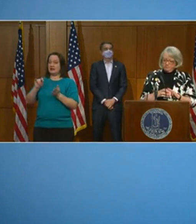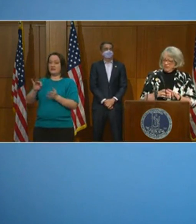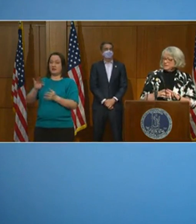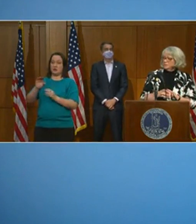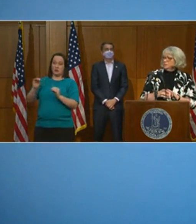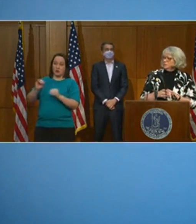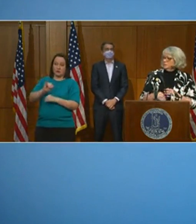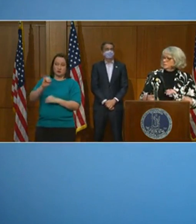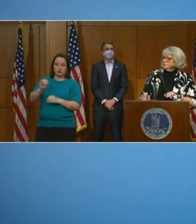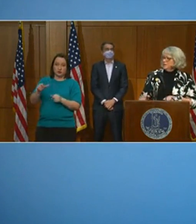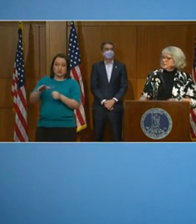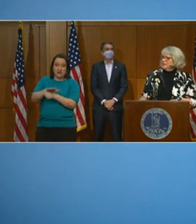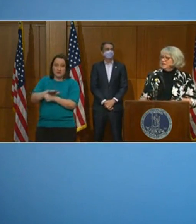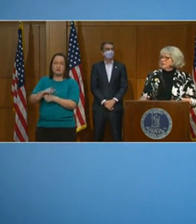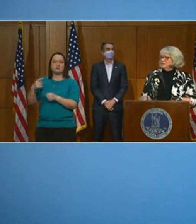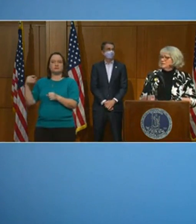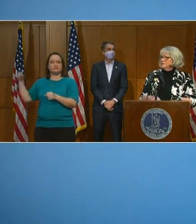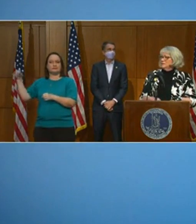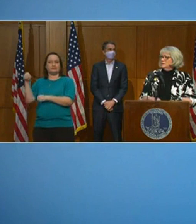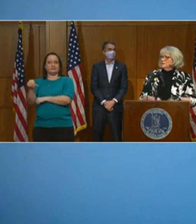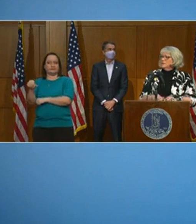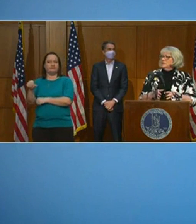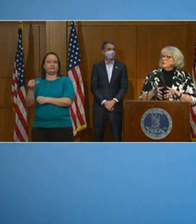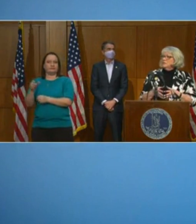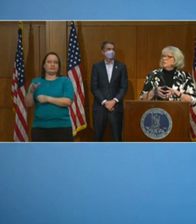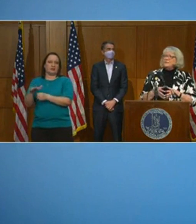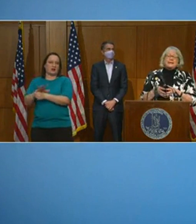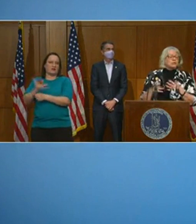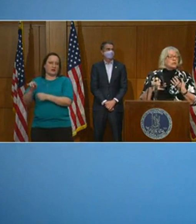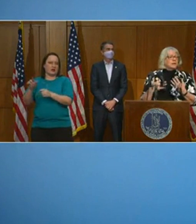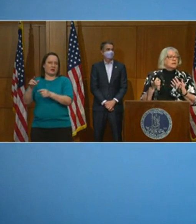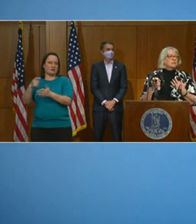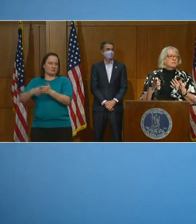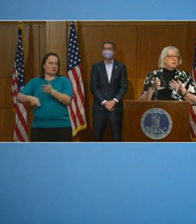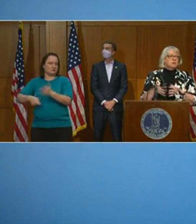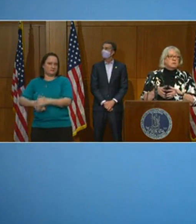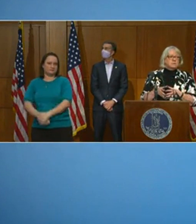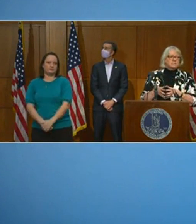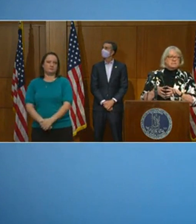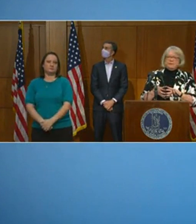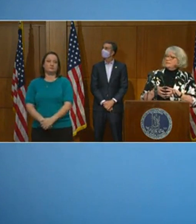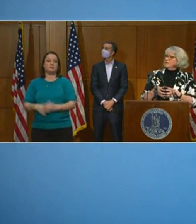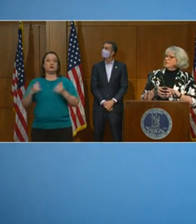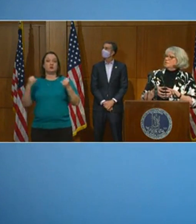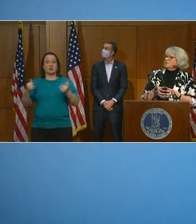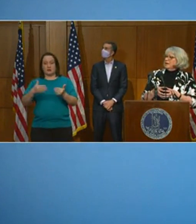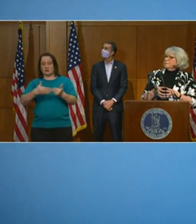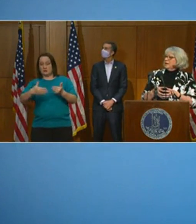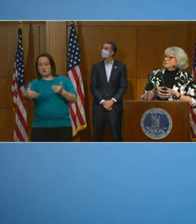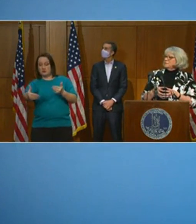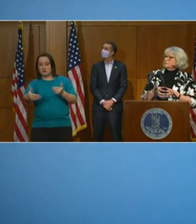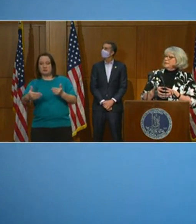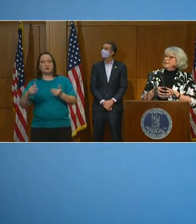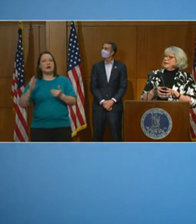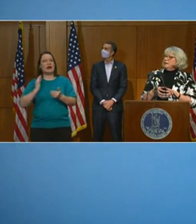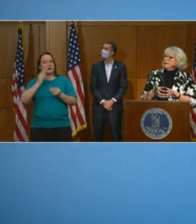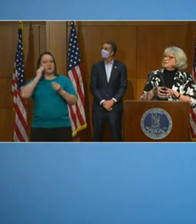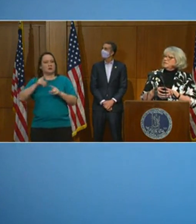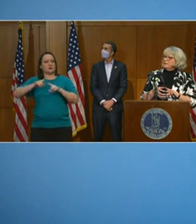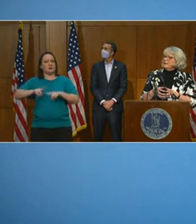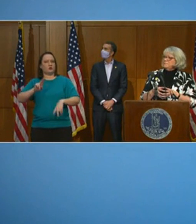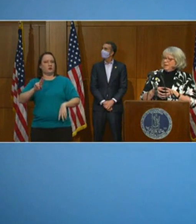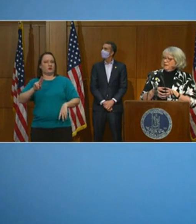those whenever possible. Next slide. So what does that look like going forward? This is based on the UVA models. We